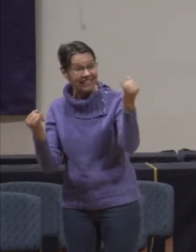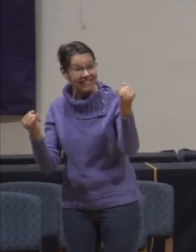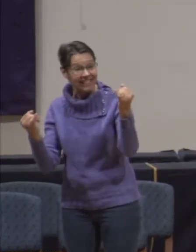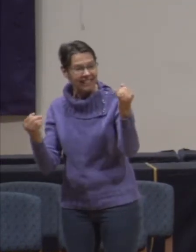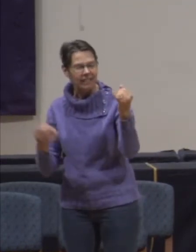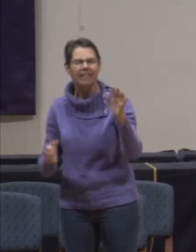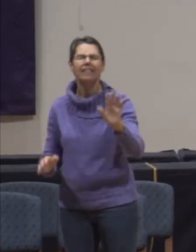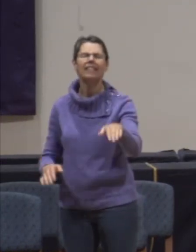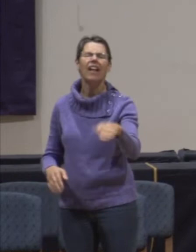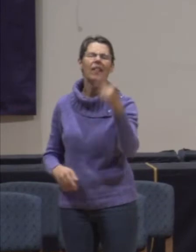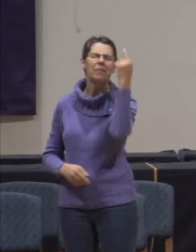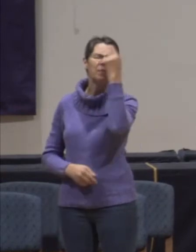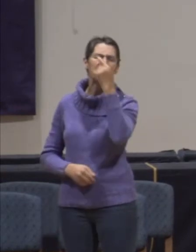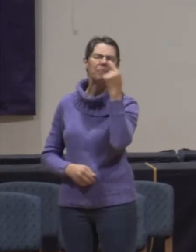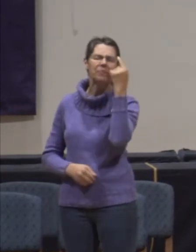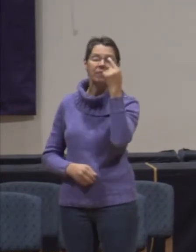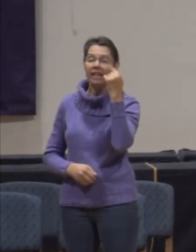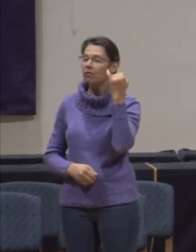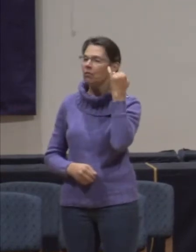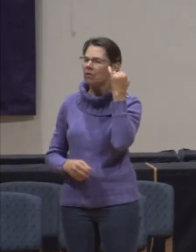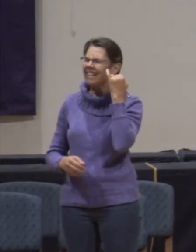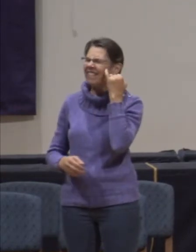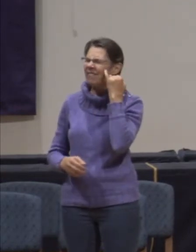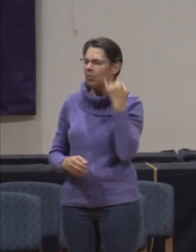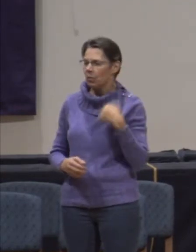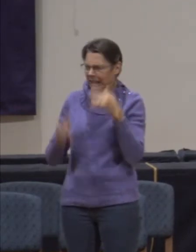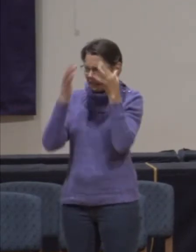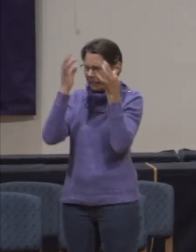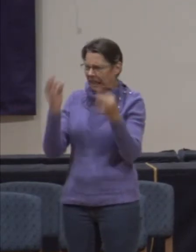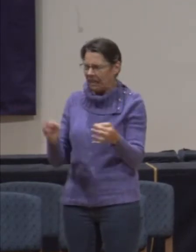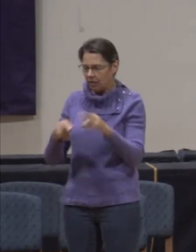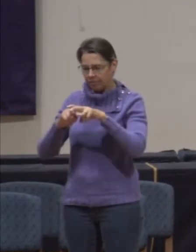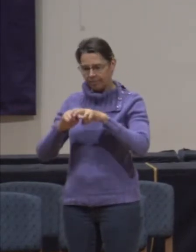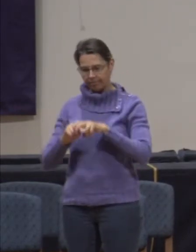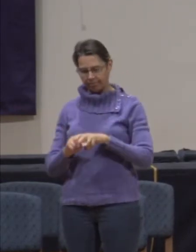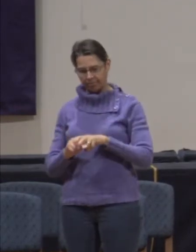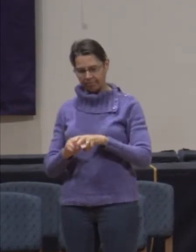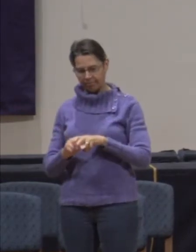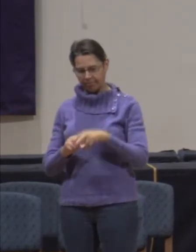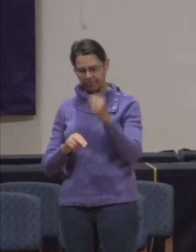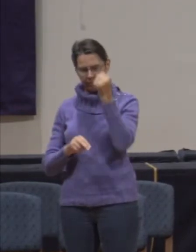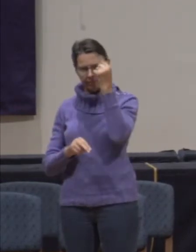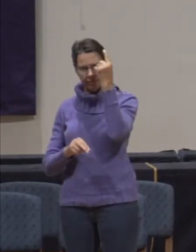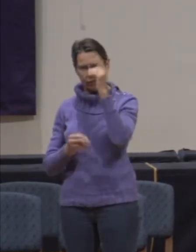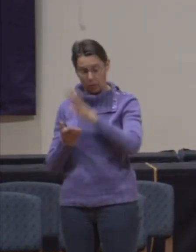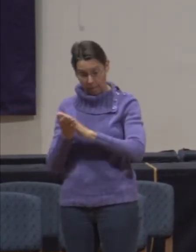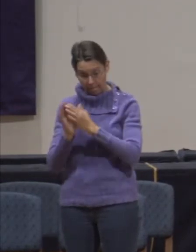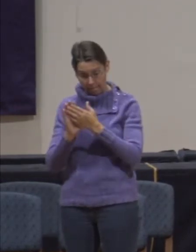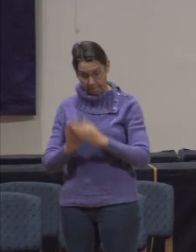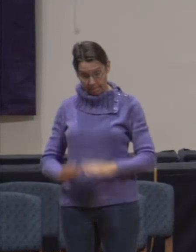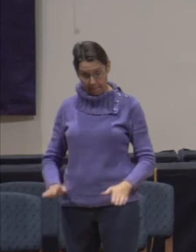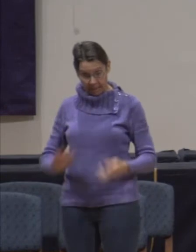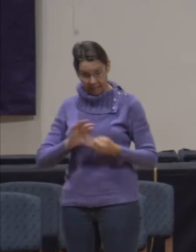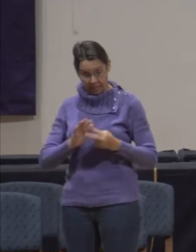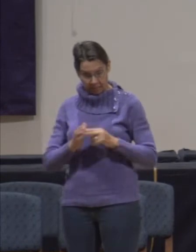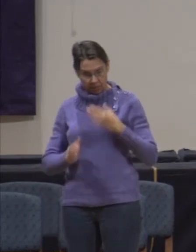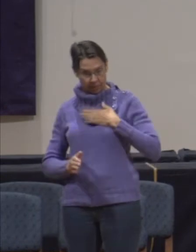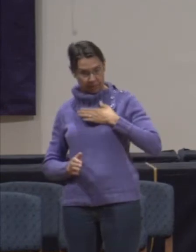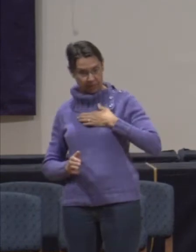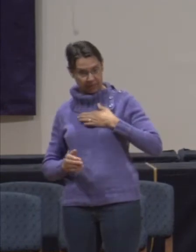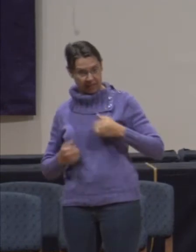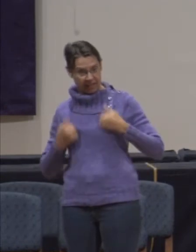like if we decided, let's sit here for a moment and understand what peace might mean for our lives.